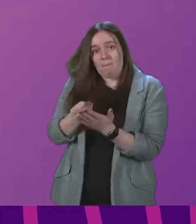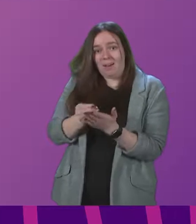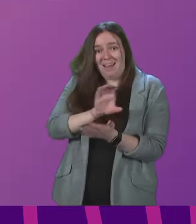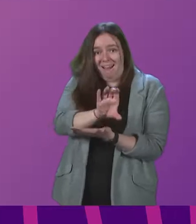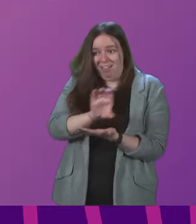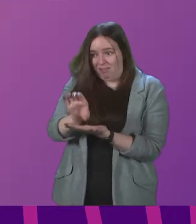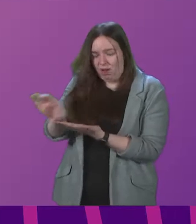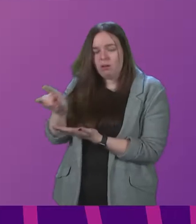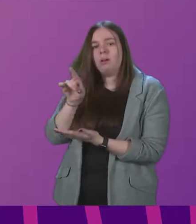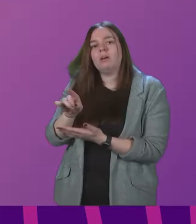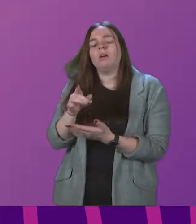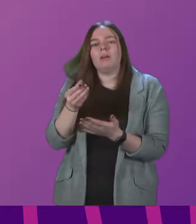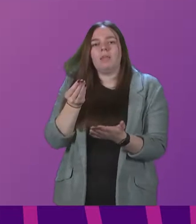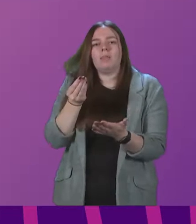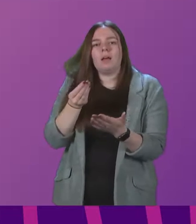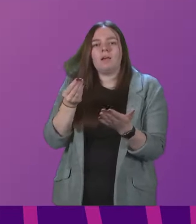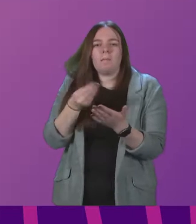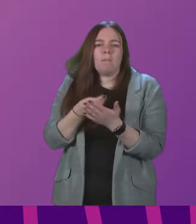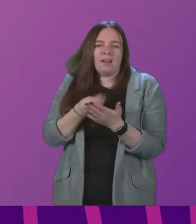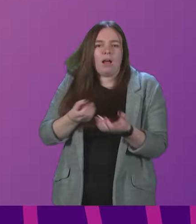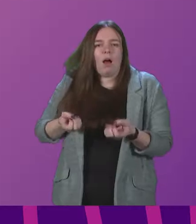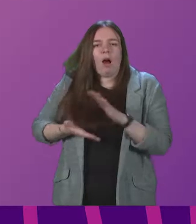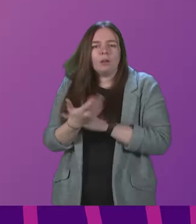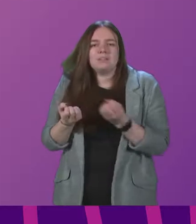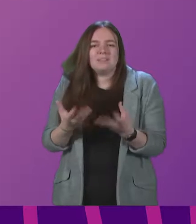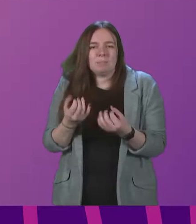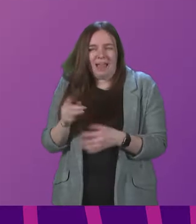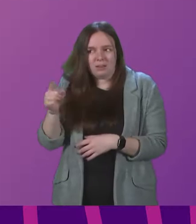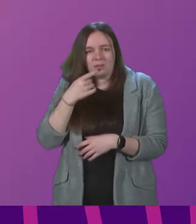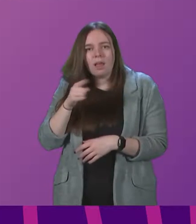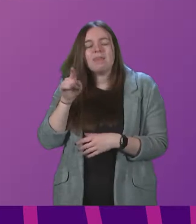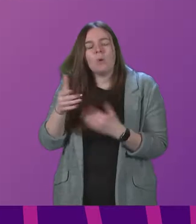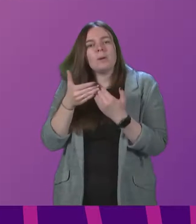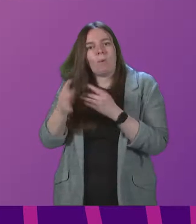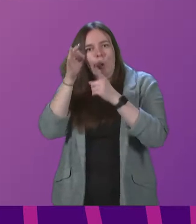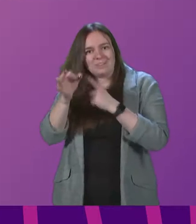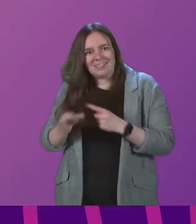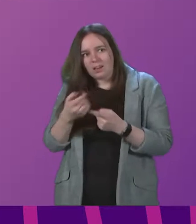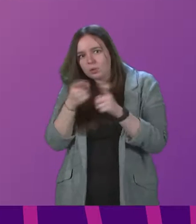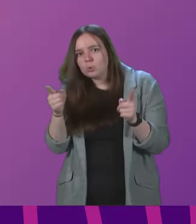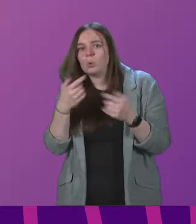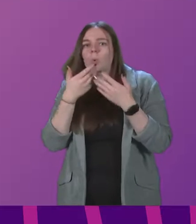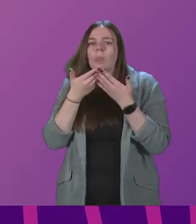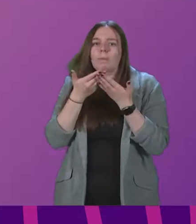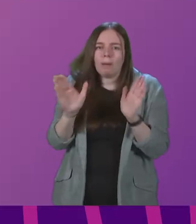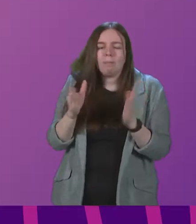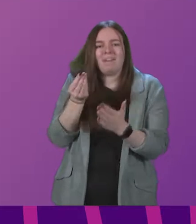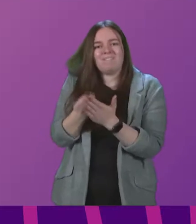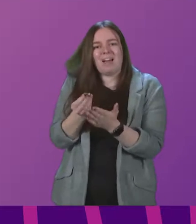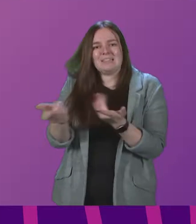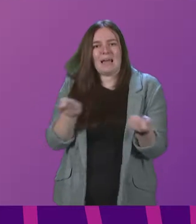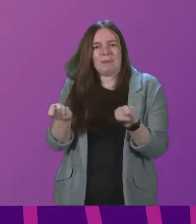And, indeed, with regards to aspects of the underspend to which he refers, that was further detailed to the Public Finance Administration Committee